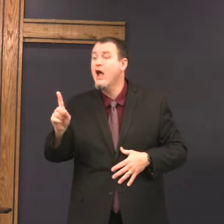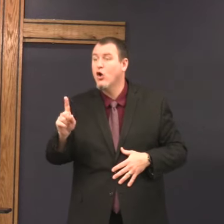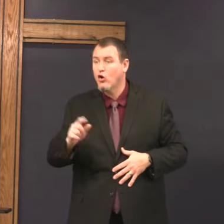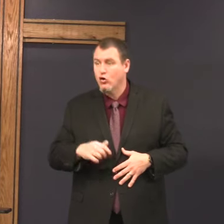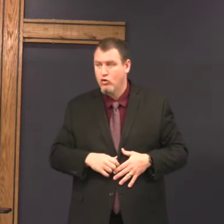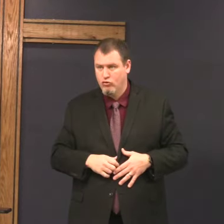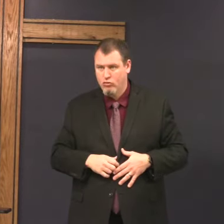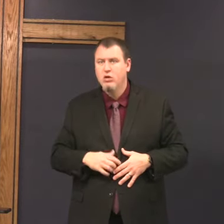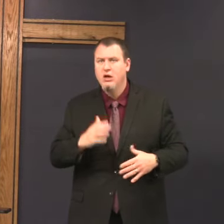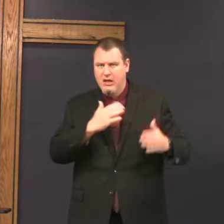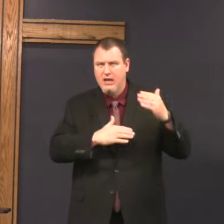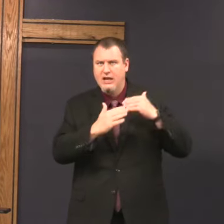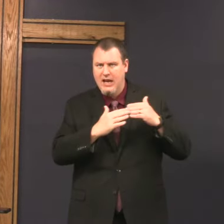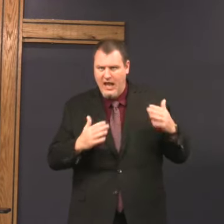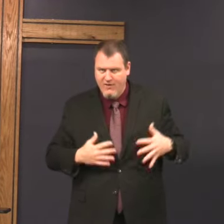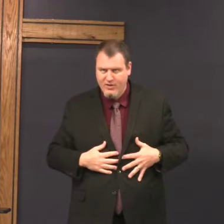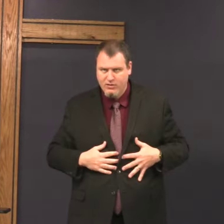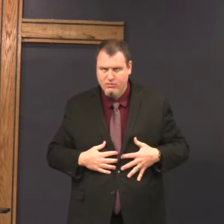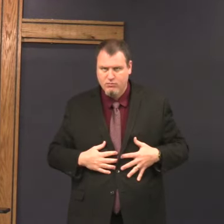Where? In heaven.